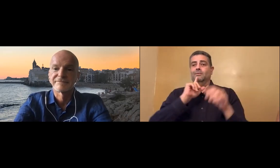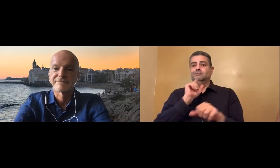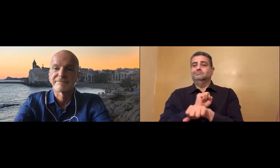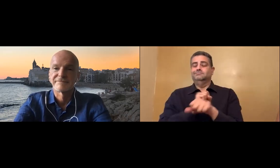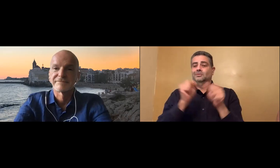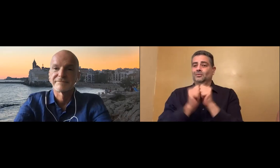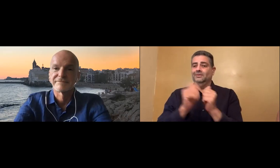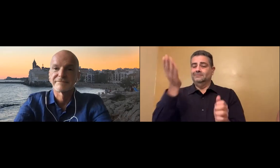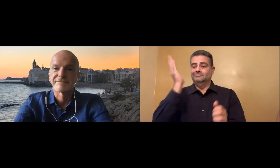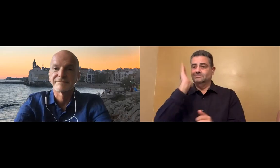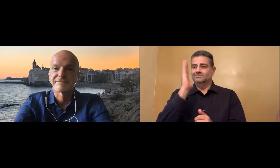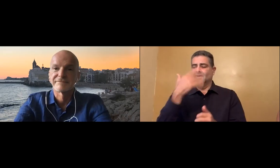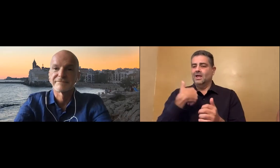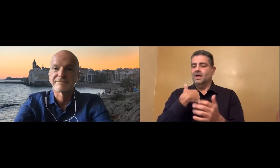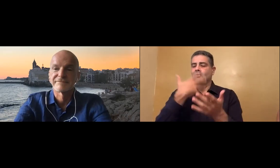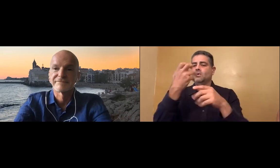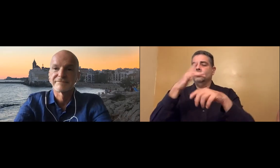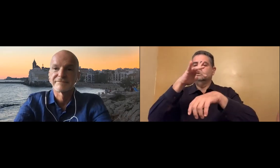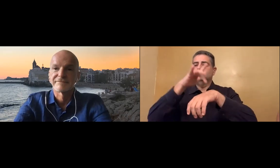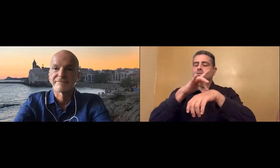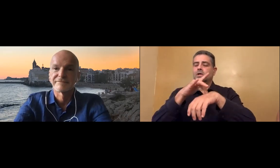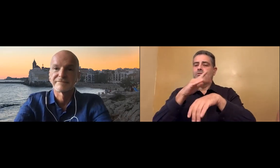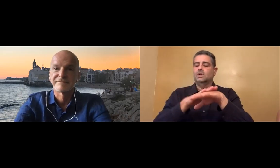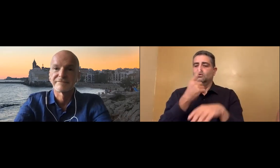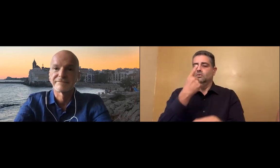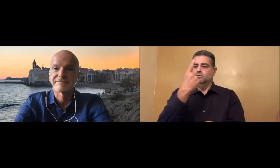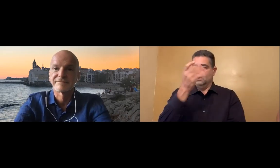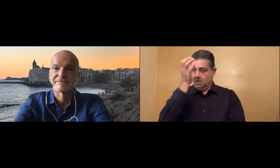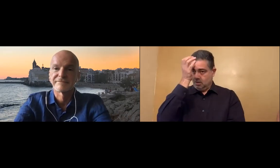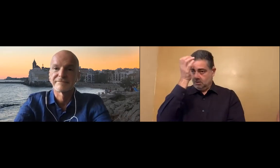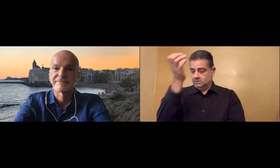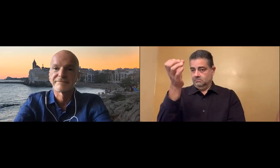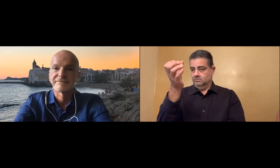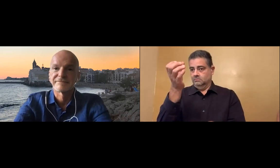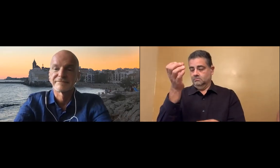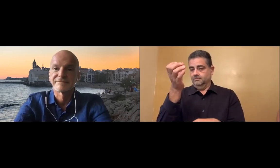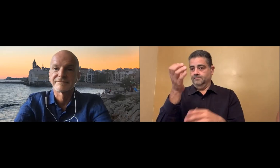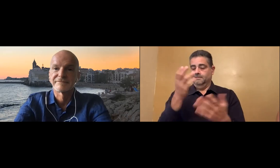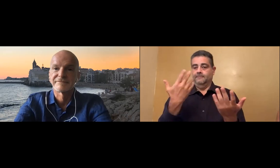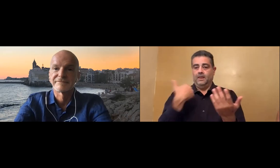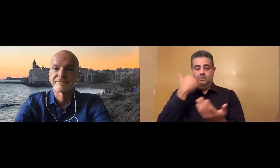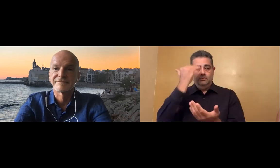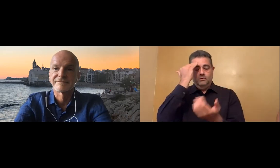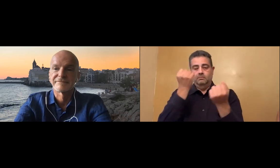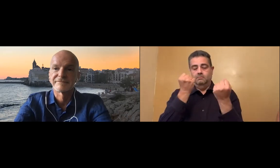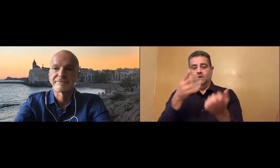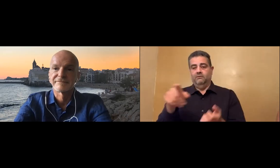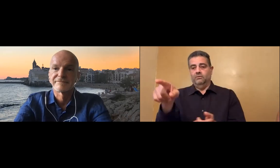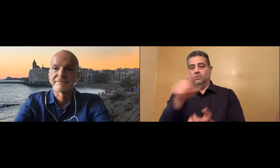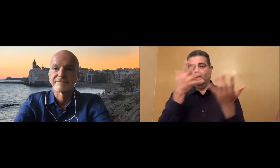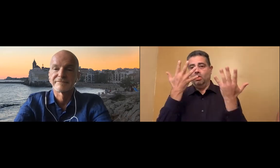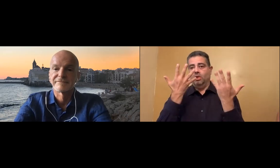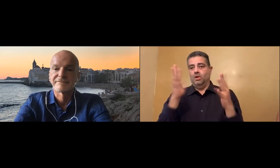So before we go on with the formal presentation, I did want to briefly touch on one